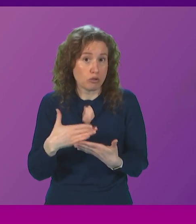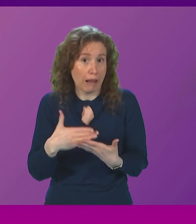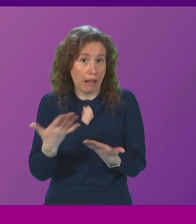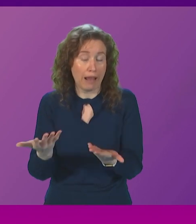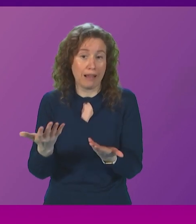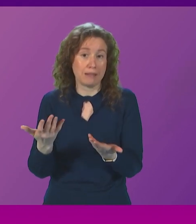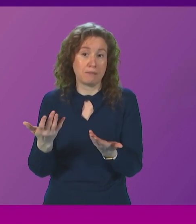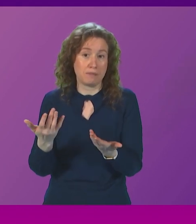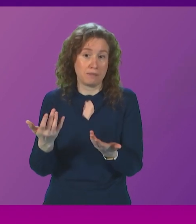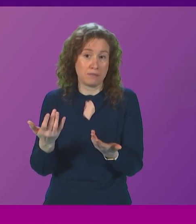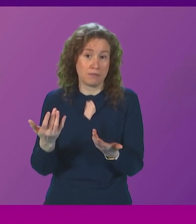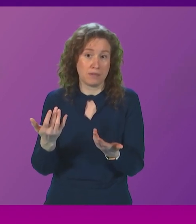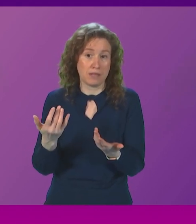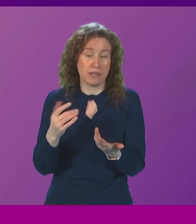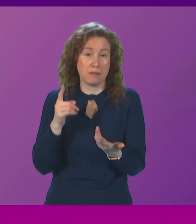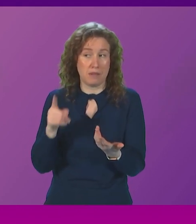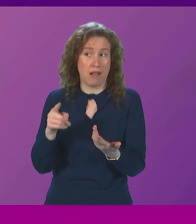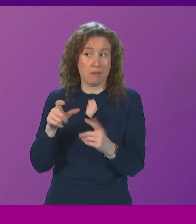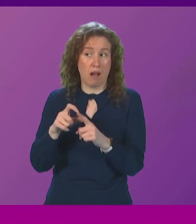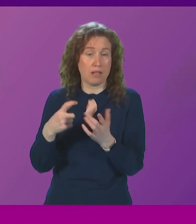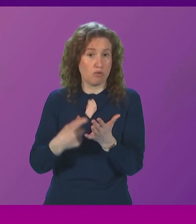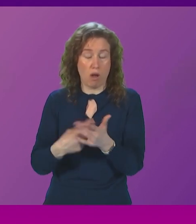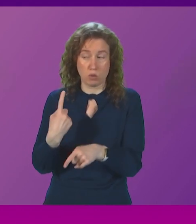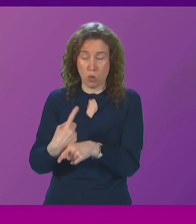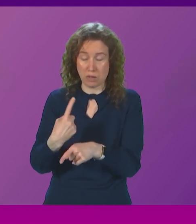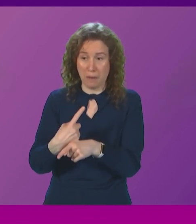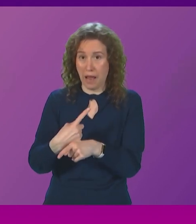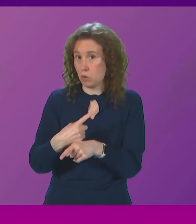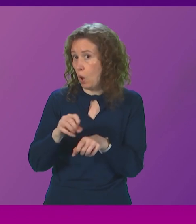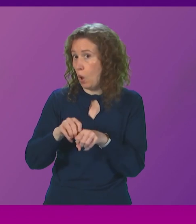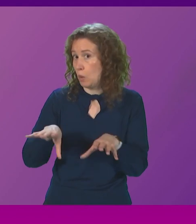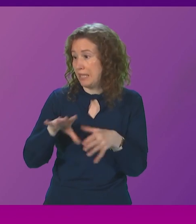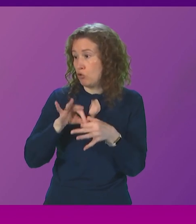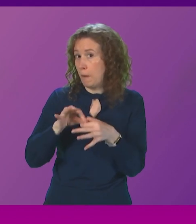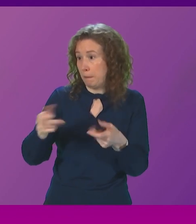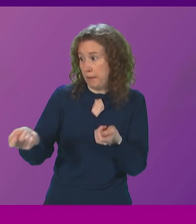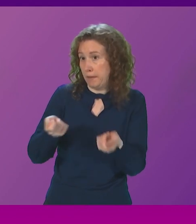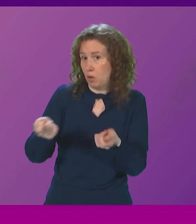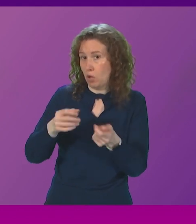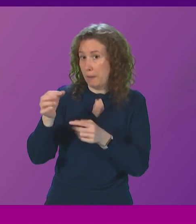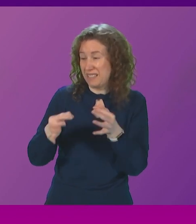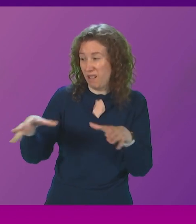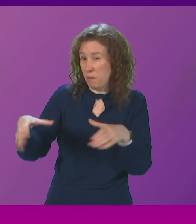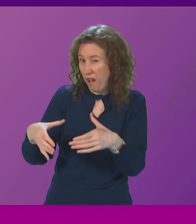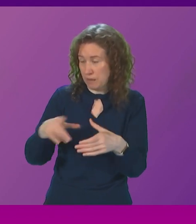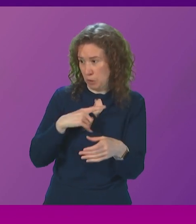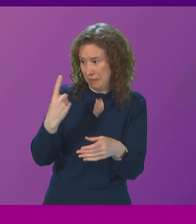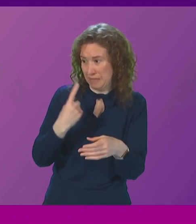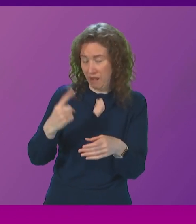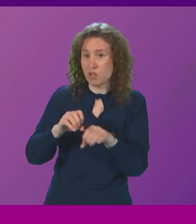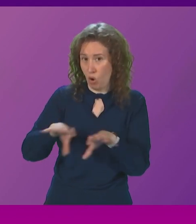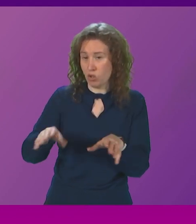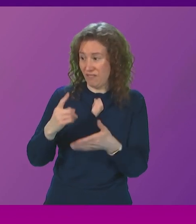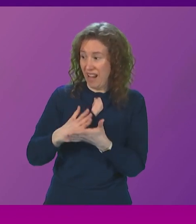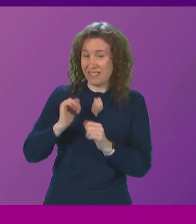hardly a surprise that Douglas Ross talks about losing grip on a political party even he has